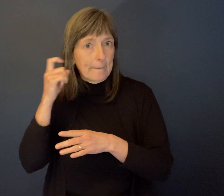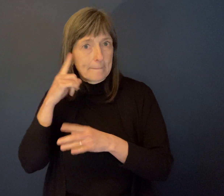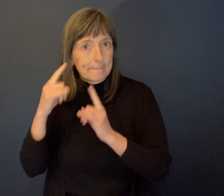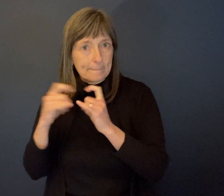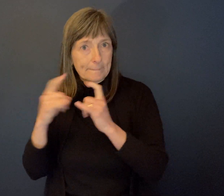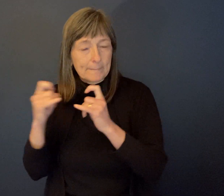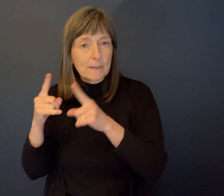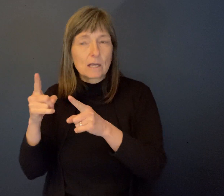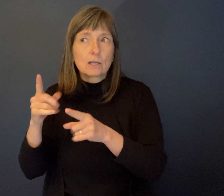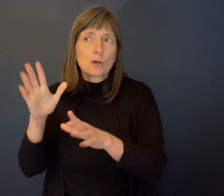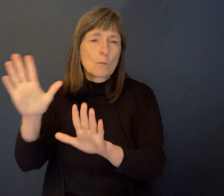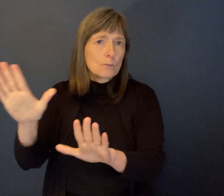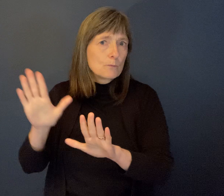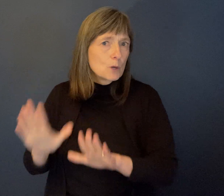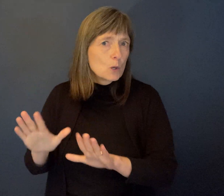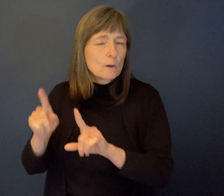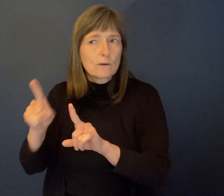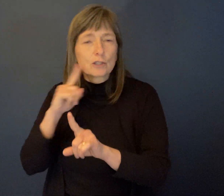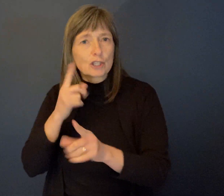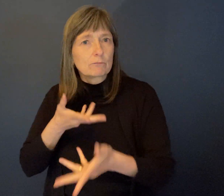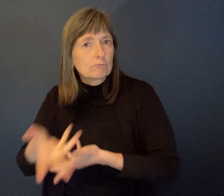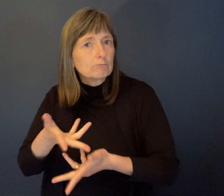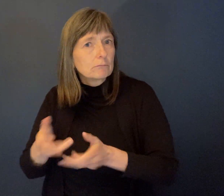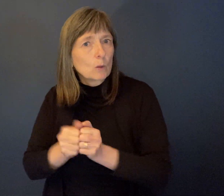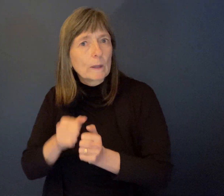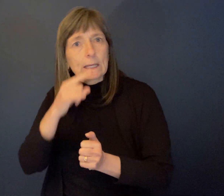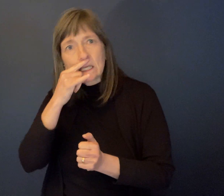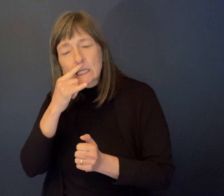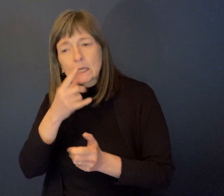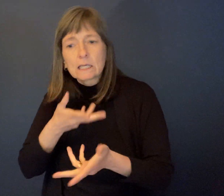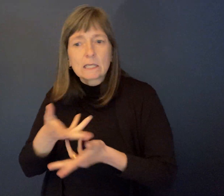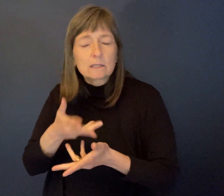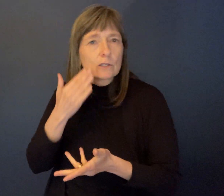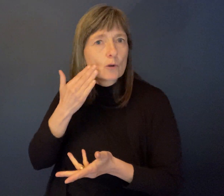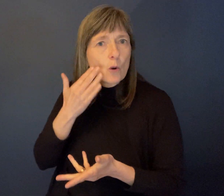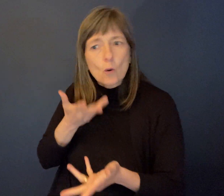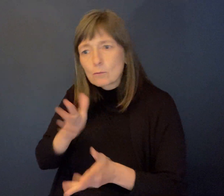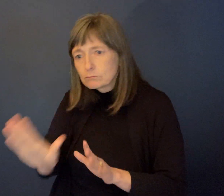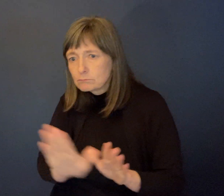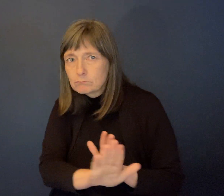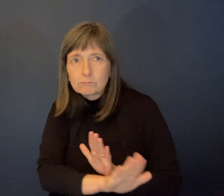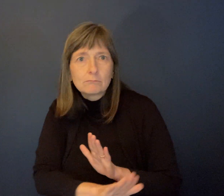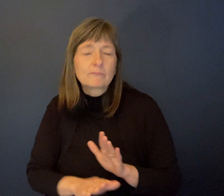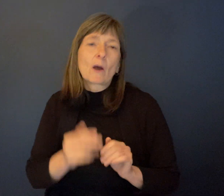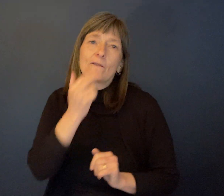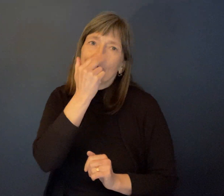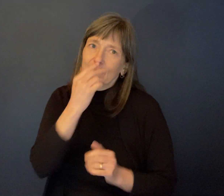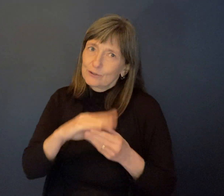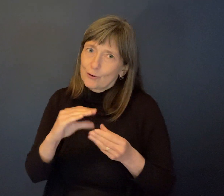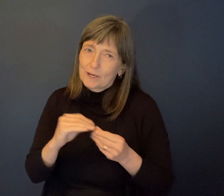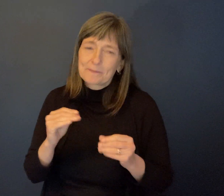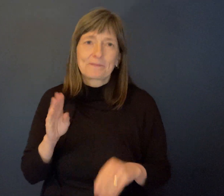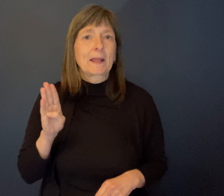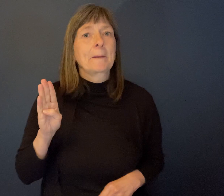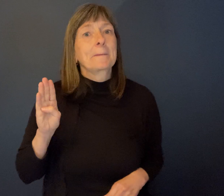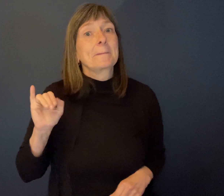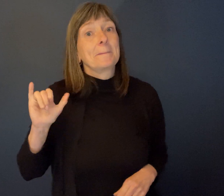work so well with children and being able to know children. And just another funny story, Bill Murphy, and I'll bring up his name later on in our